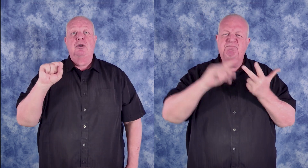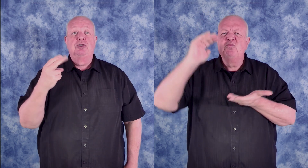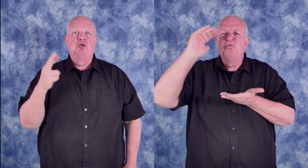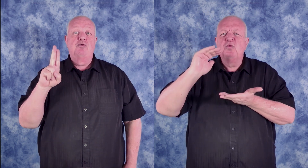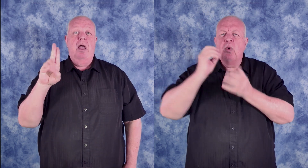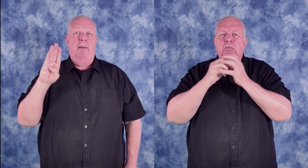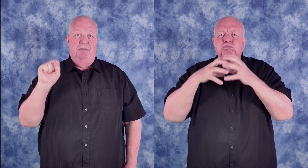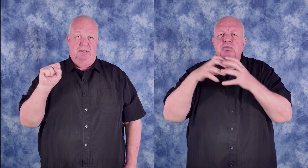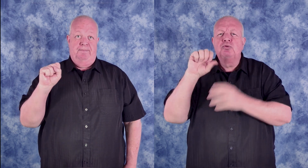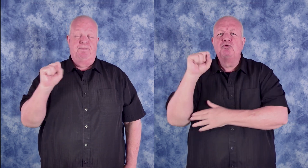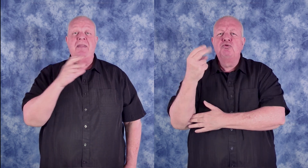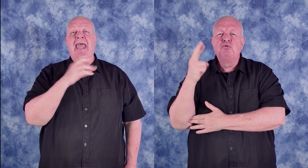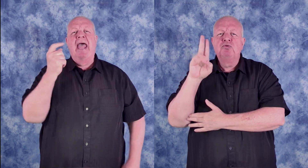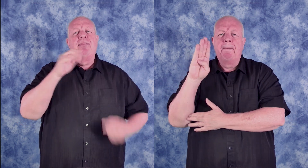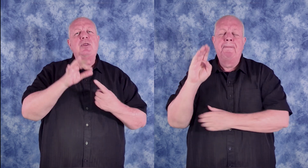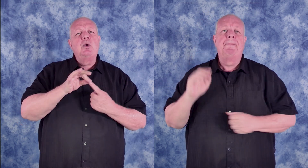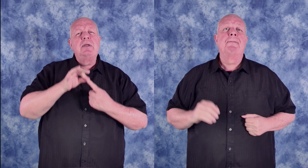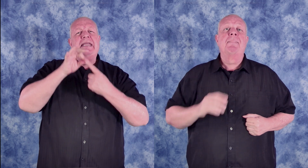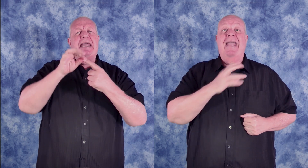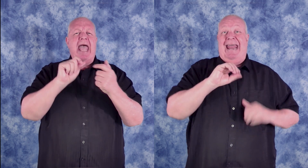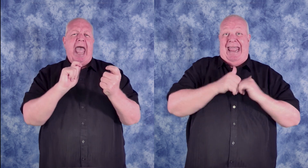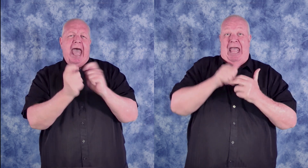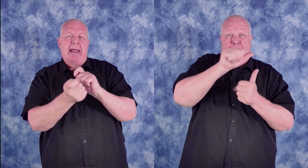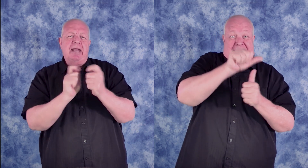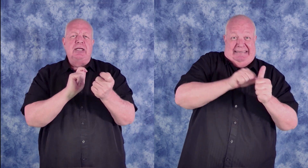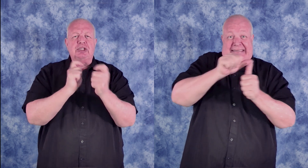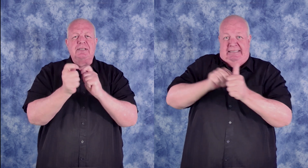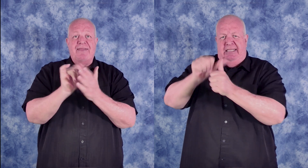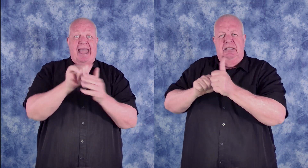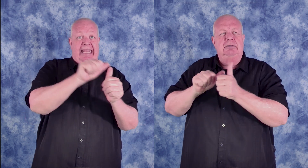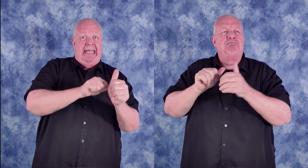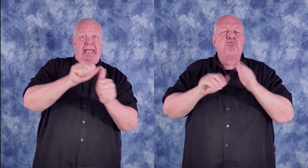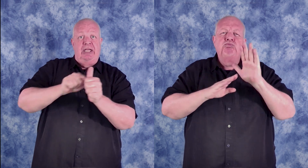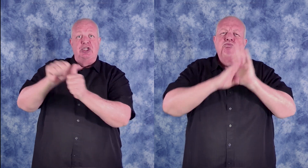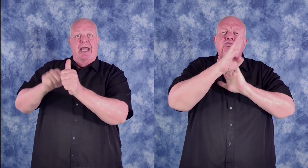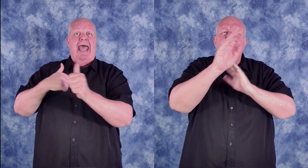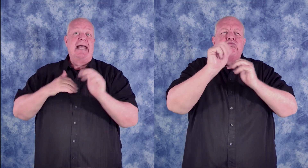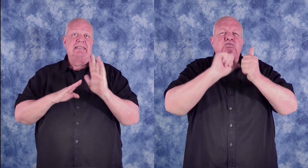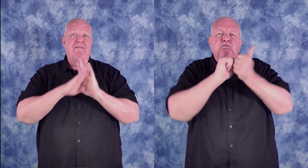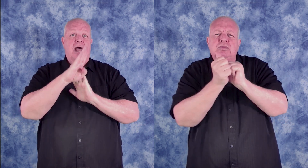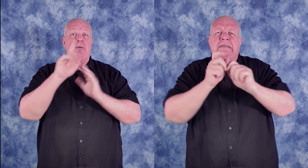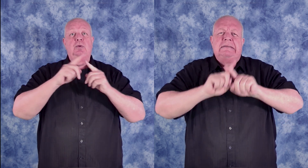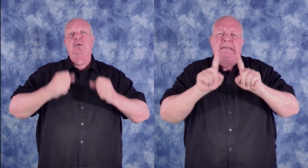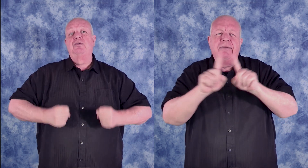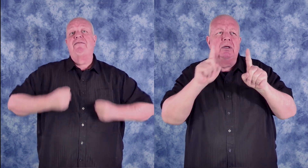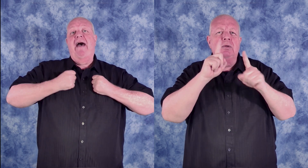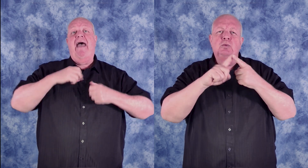shrubs, and the unique adaptations that each one has developed to survive